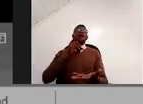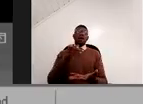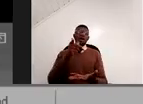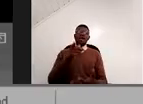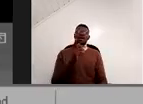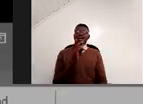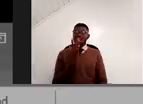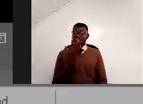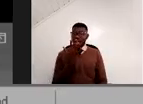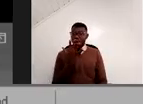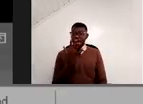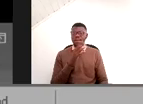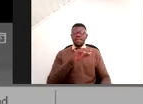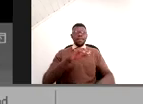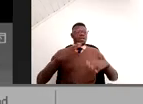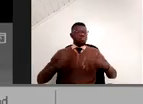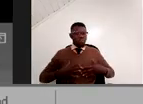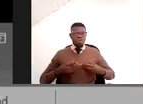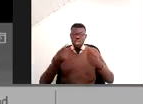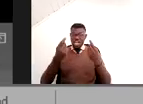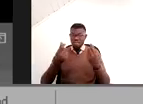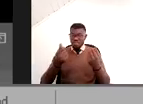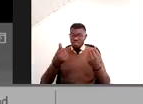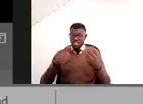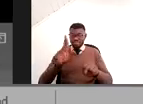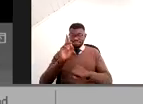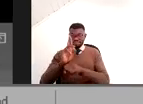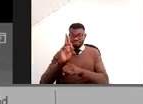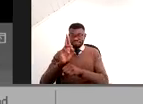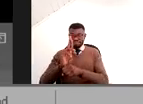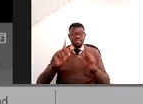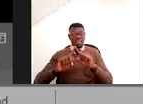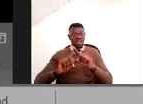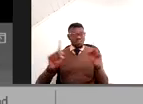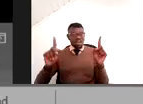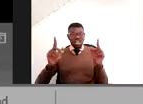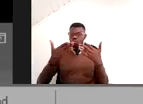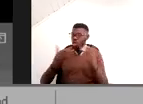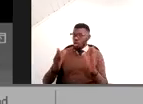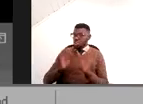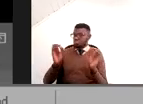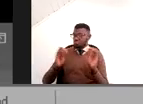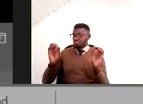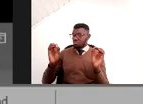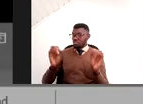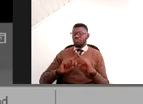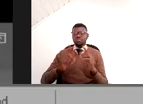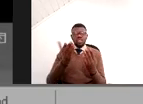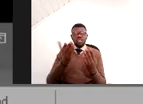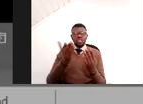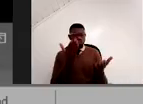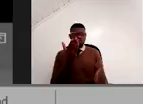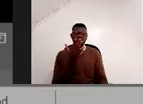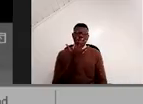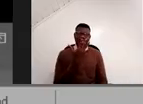this is where people spend money, disposable income, but it's not flowers, but you need to compare your flowers with flowers from others.